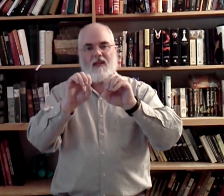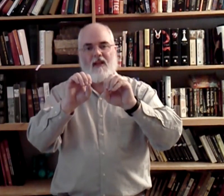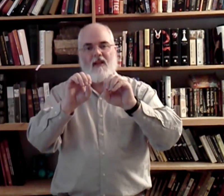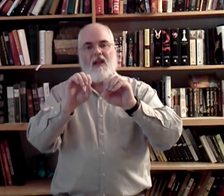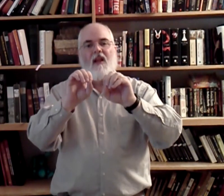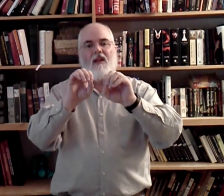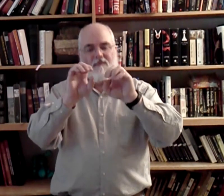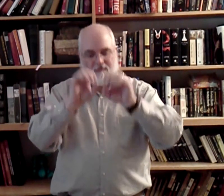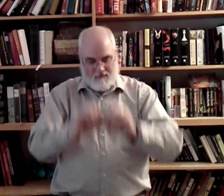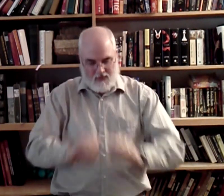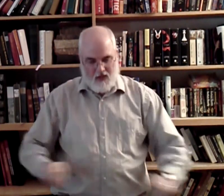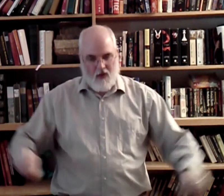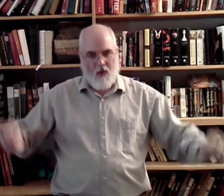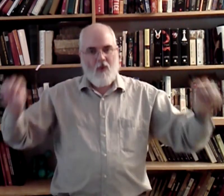Okay? O.